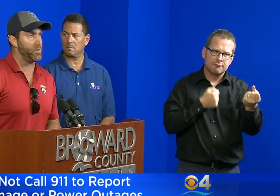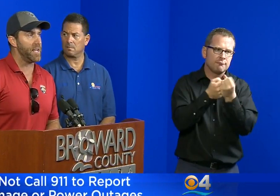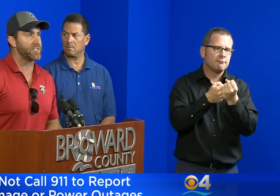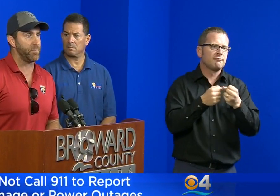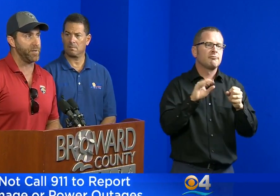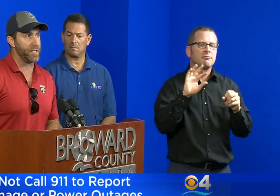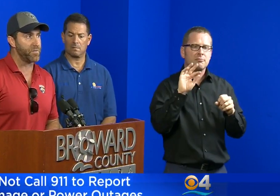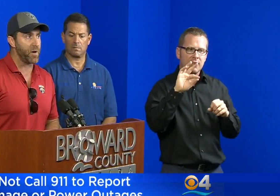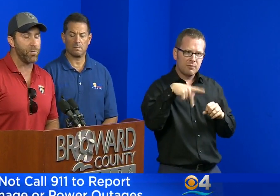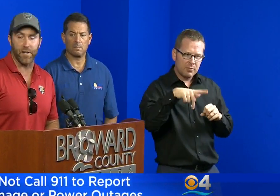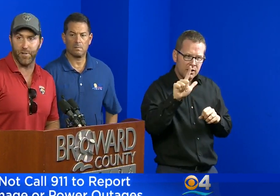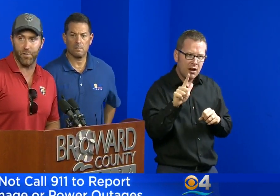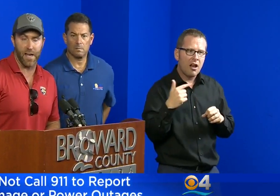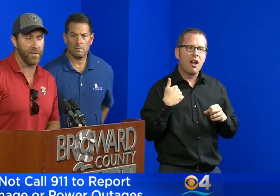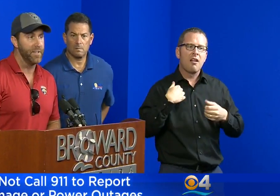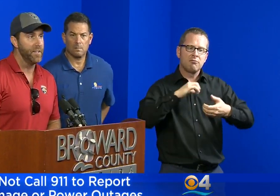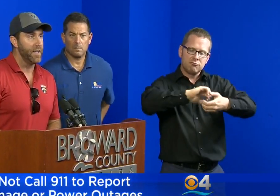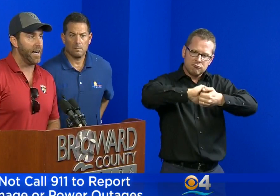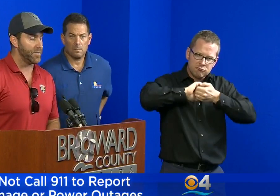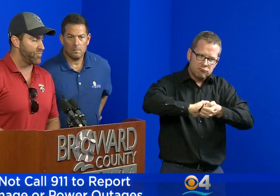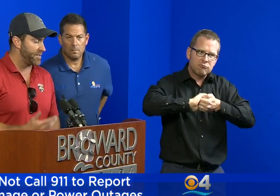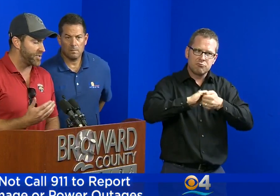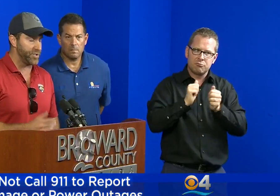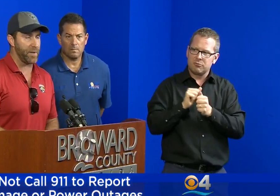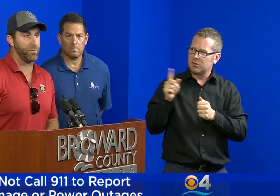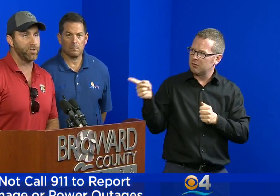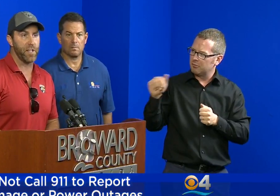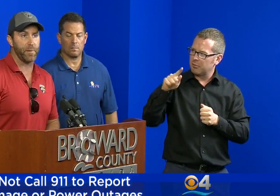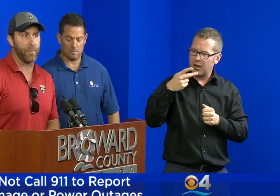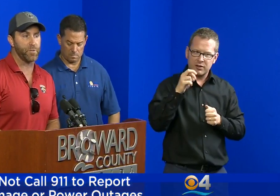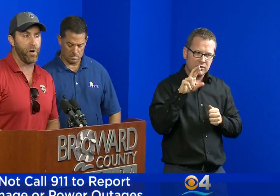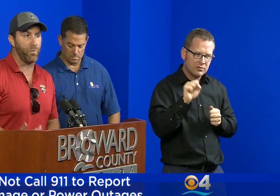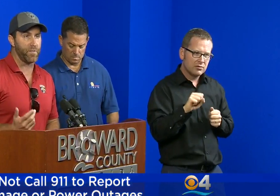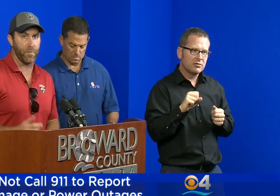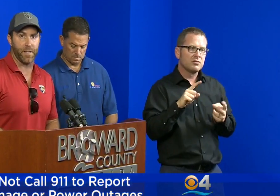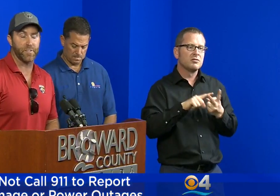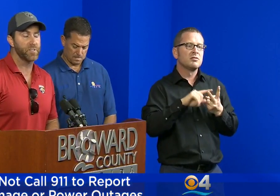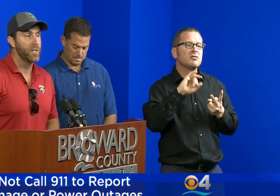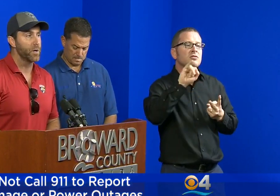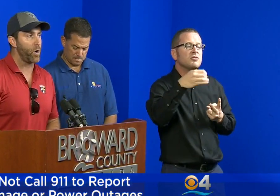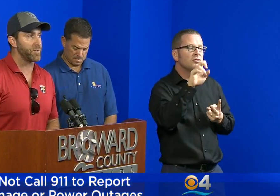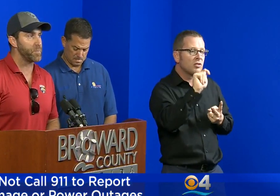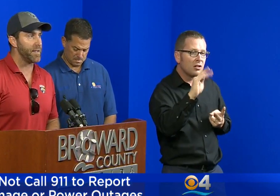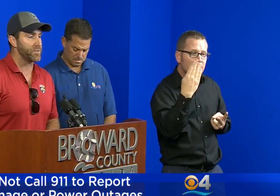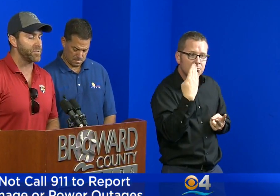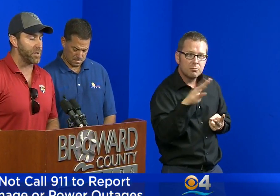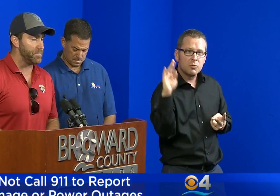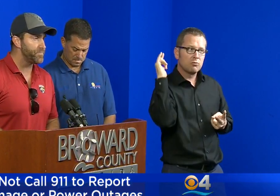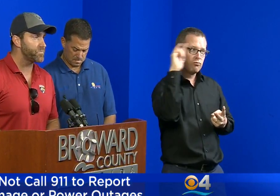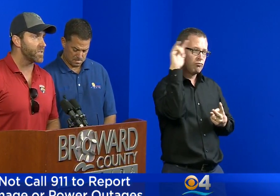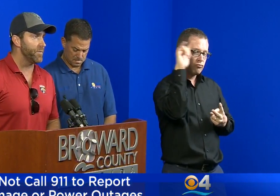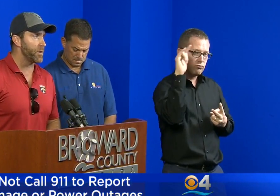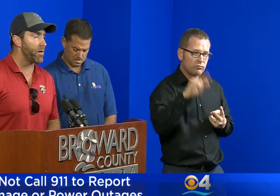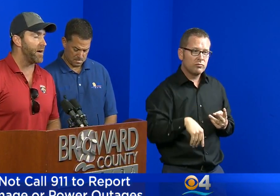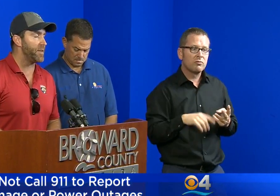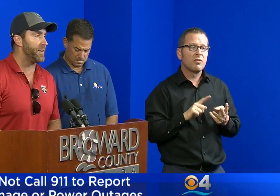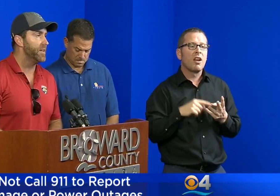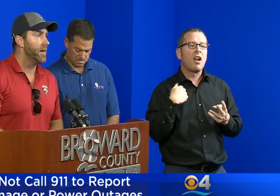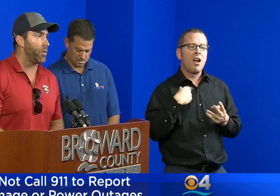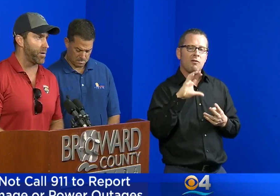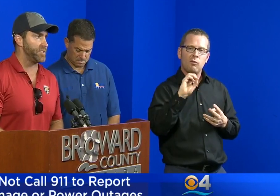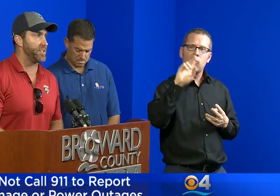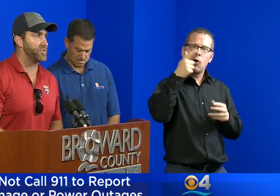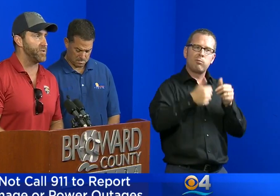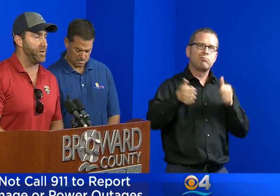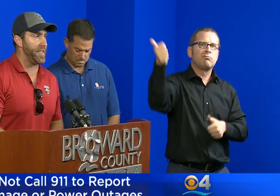we've partnered with you the last couple of days. very proud to do that. Great to see JetBlue stepping up as well, one of our biggest corporate sponsors. So I'm very proud